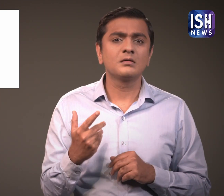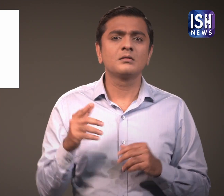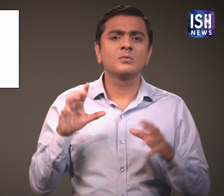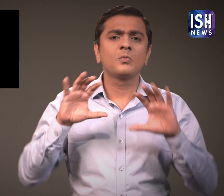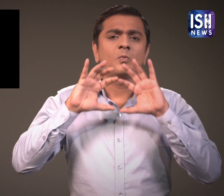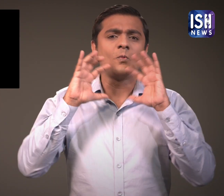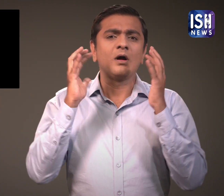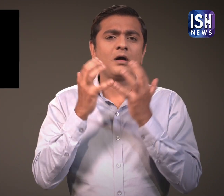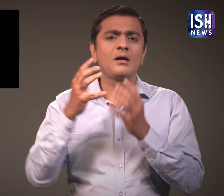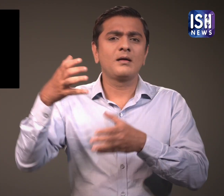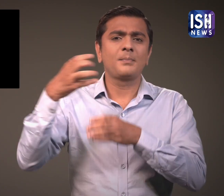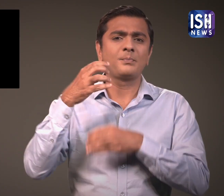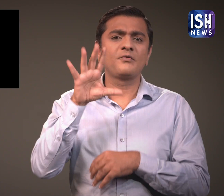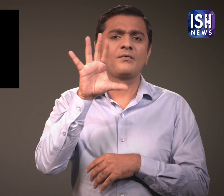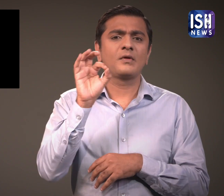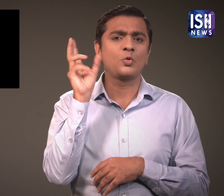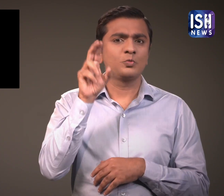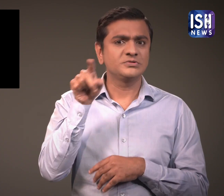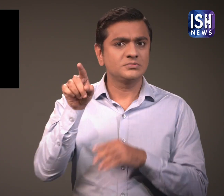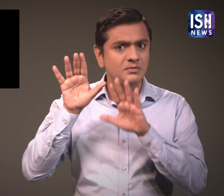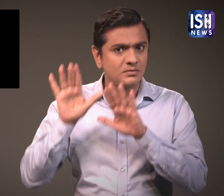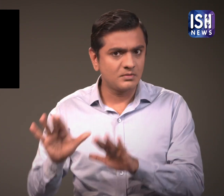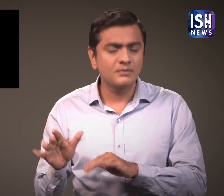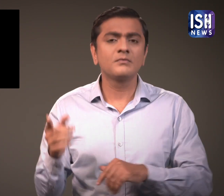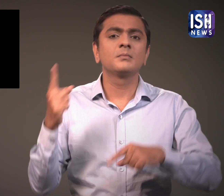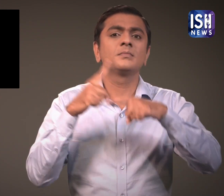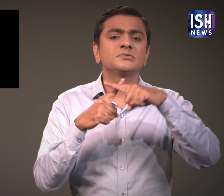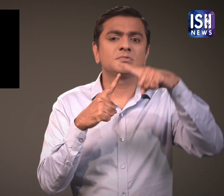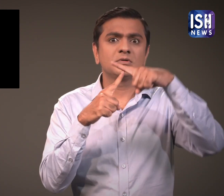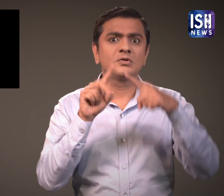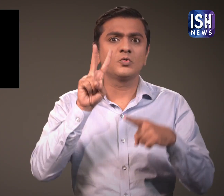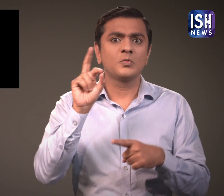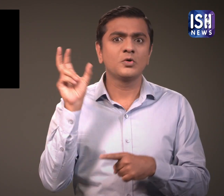there are World Cups for ODI and T20i formats.